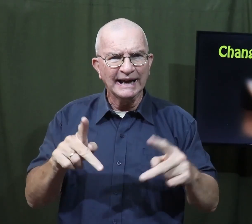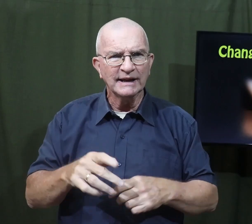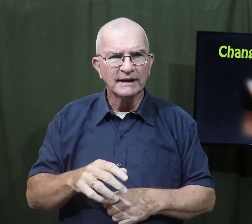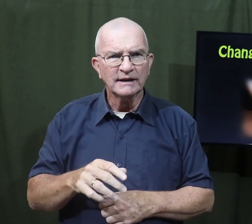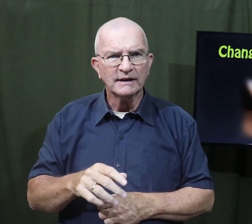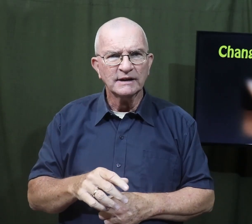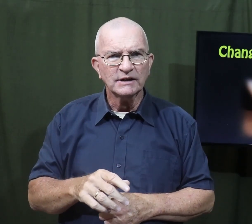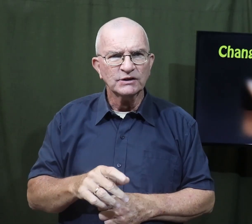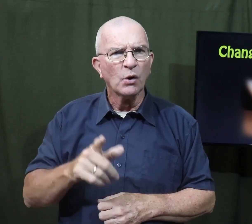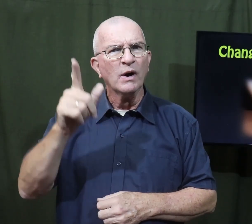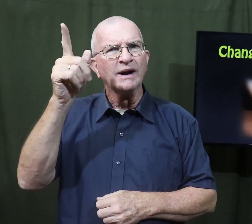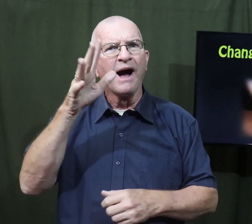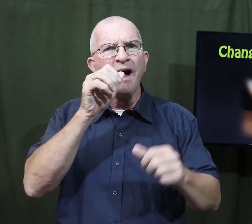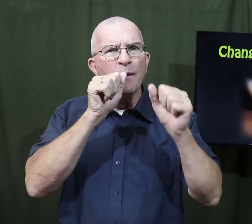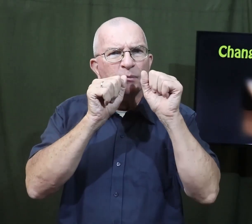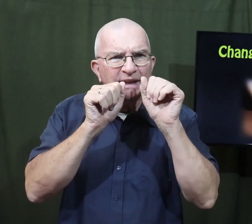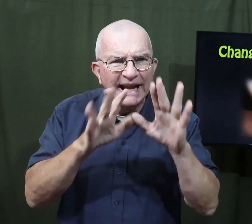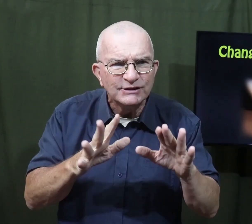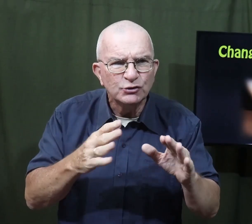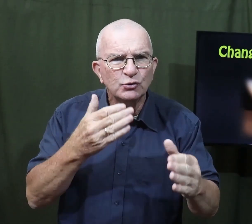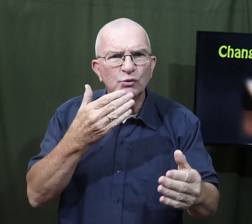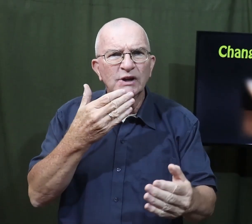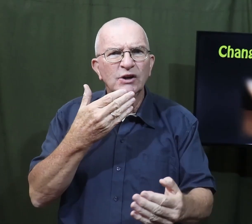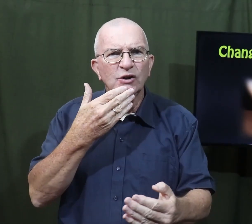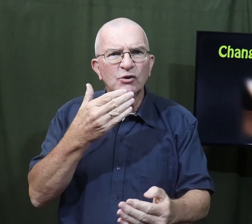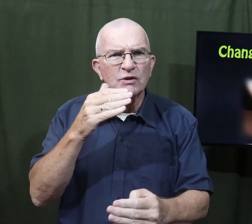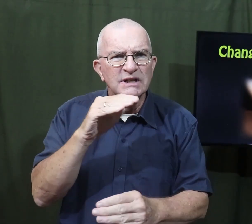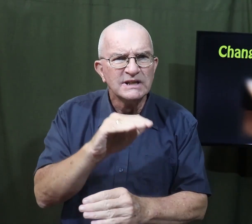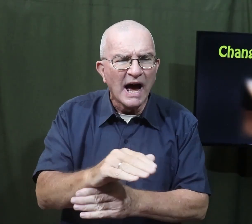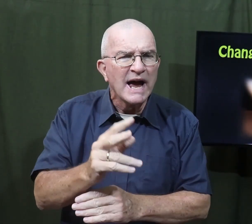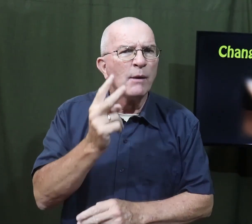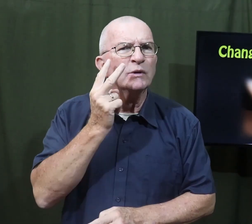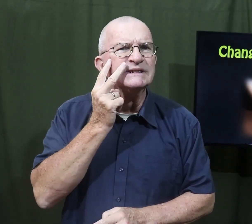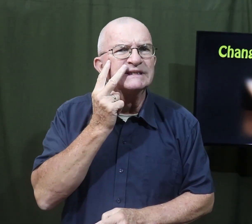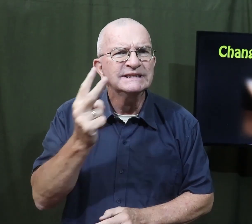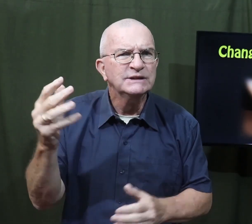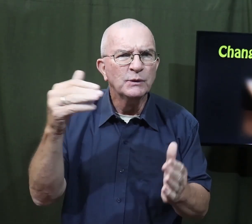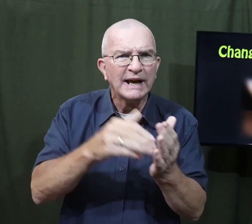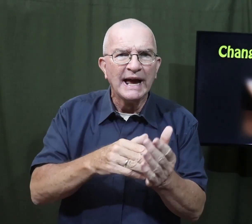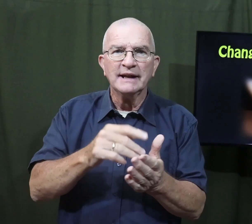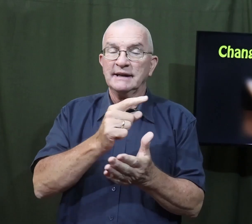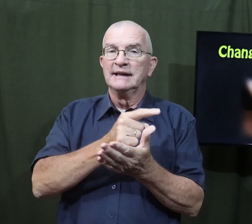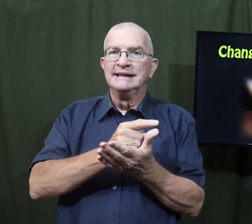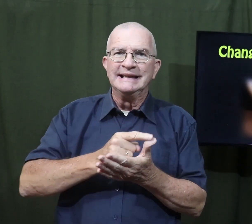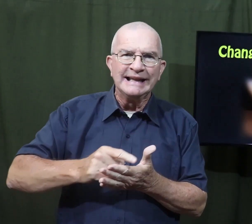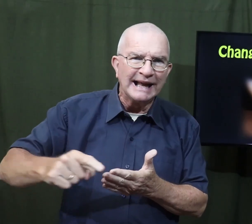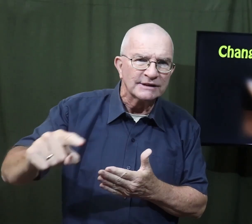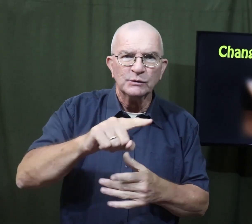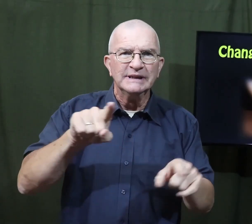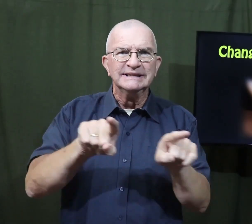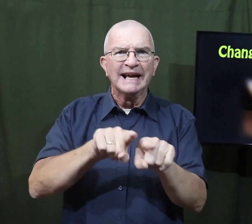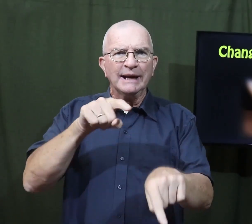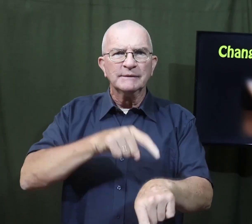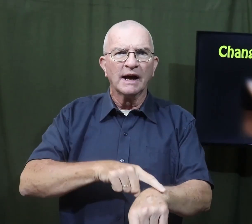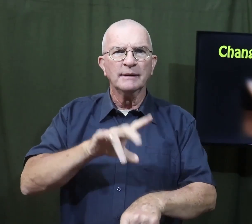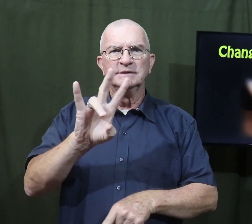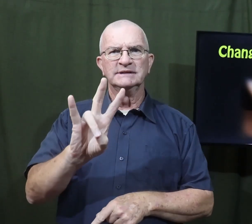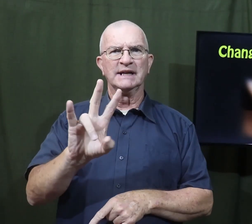the videos okay god bless you and good night we'll see you again next week same